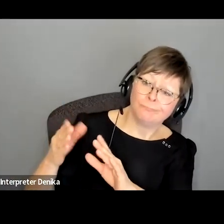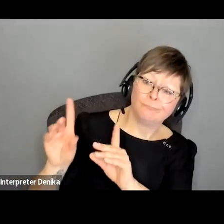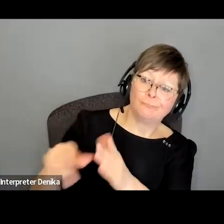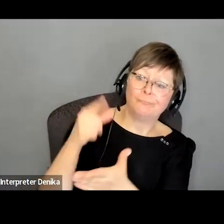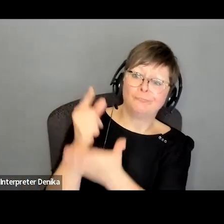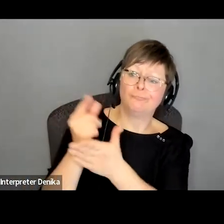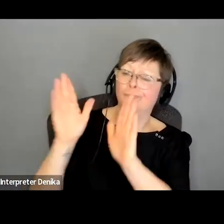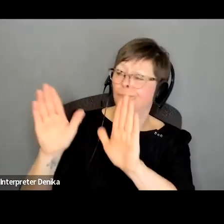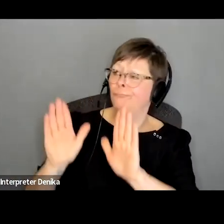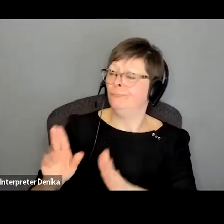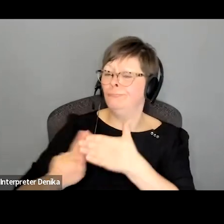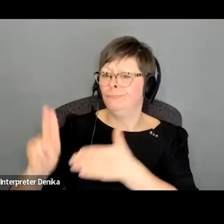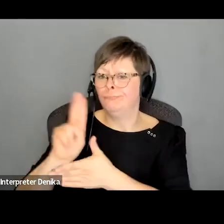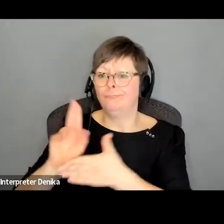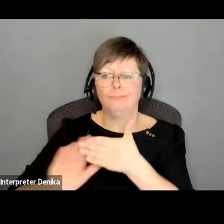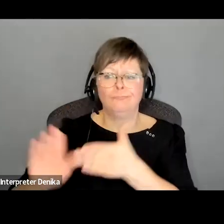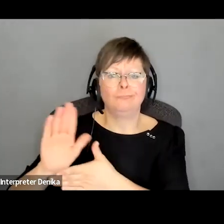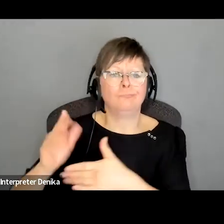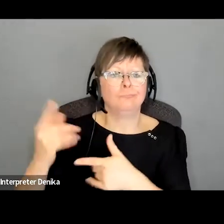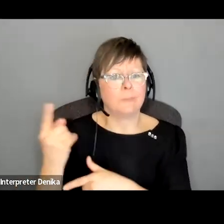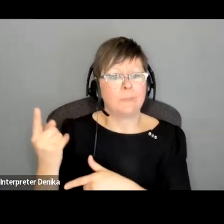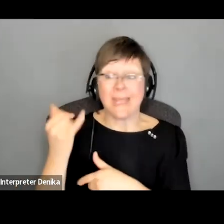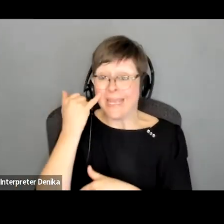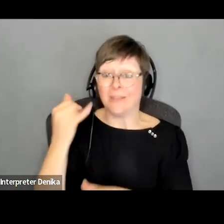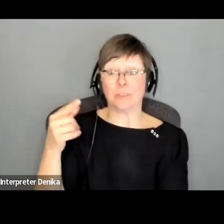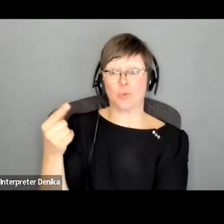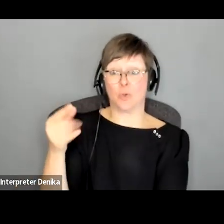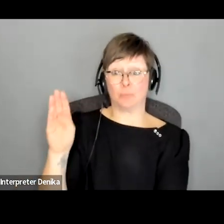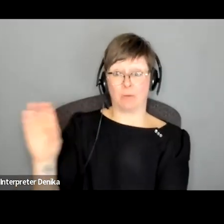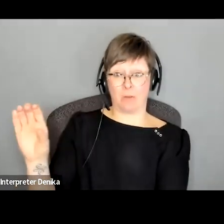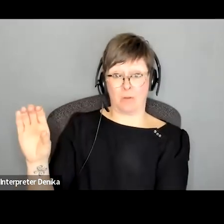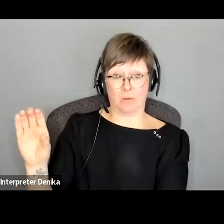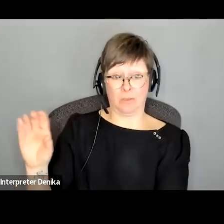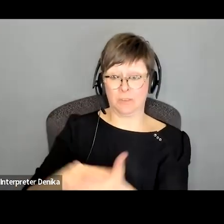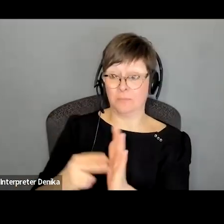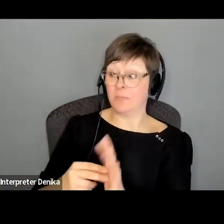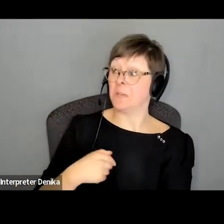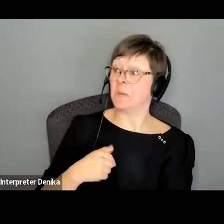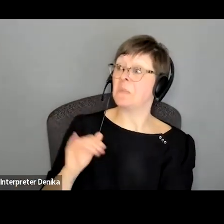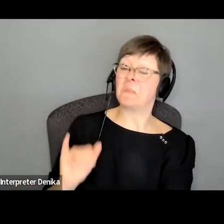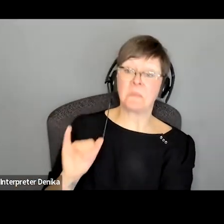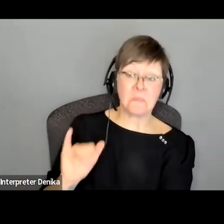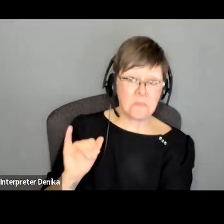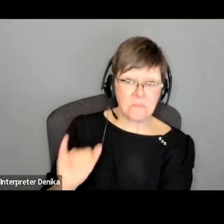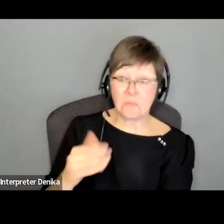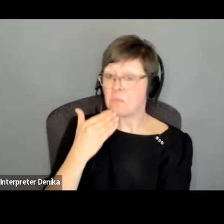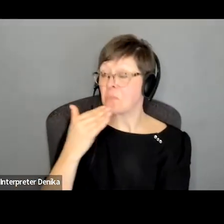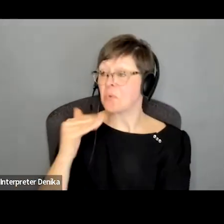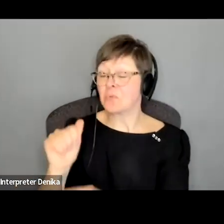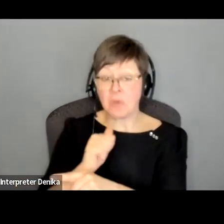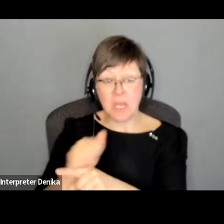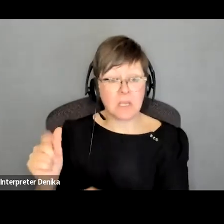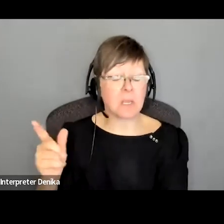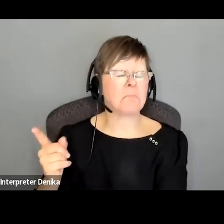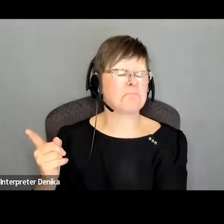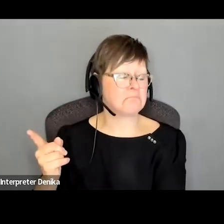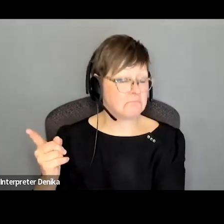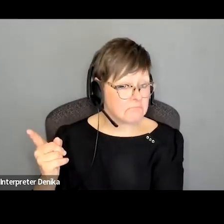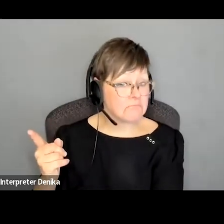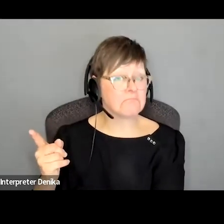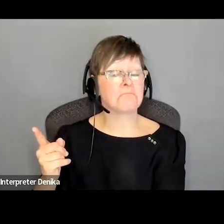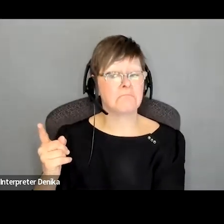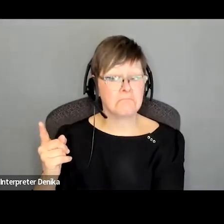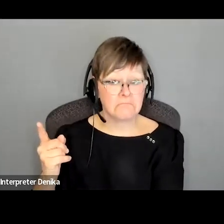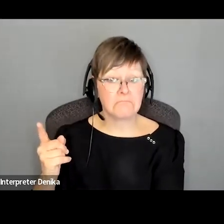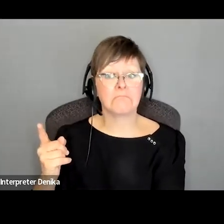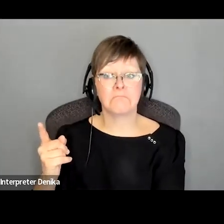that you for example graduated george brown i think oh okay they've had some pretty solid training there you know that's